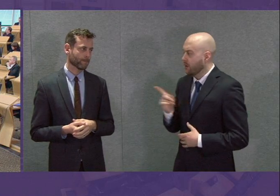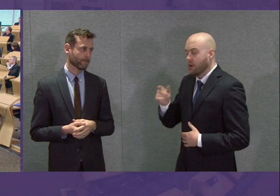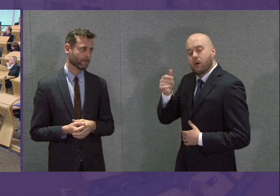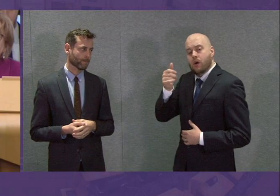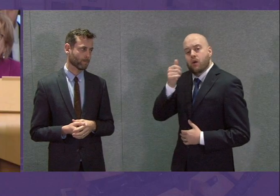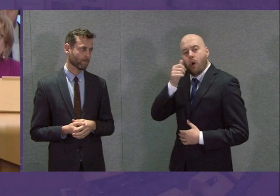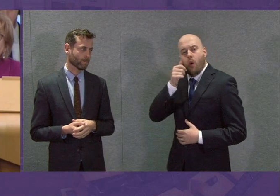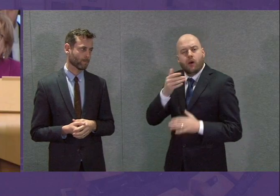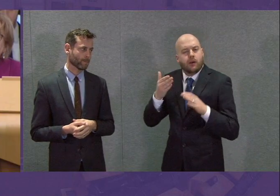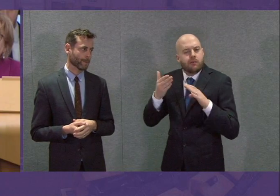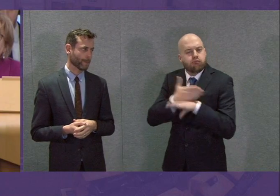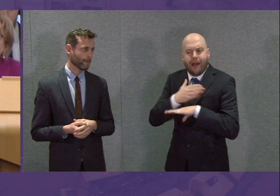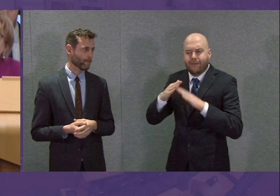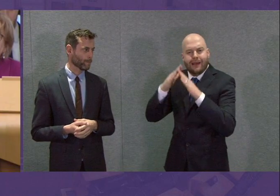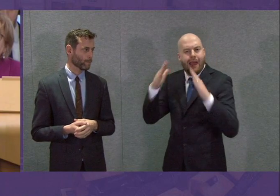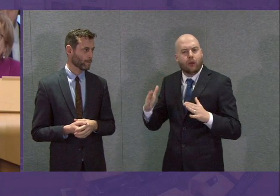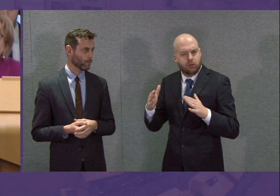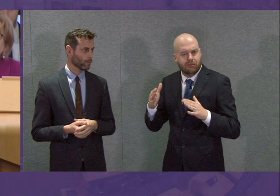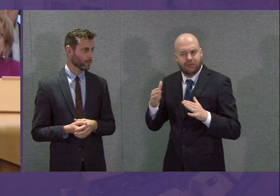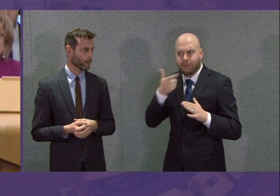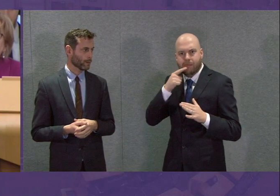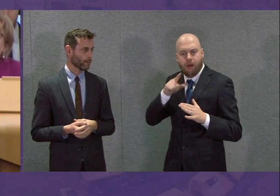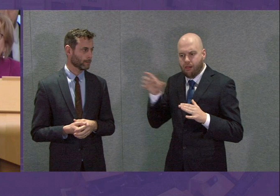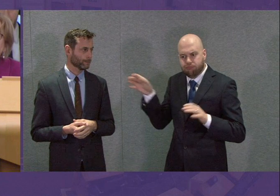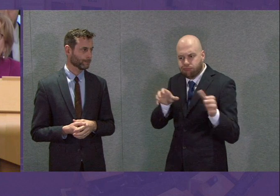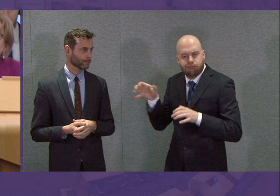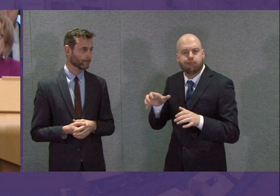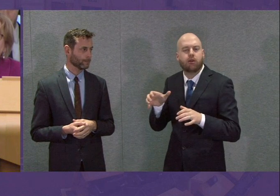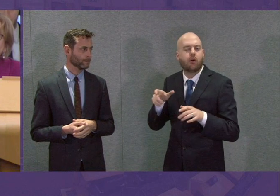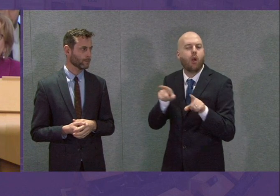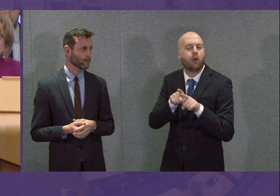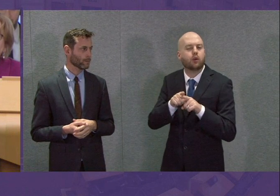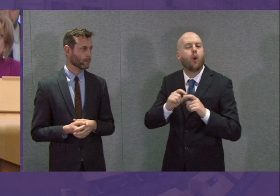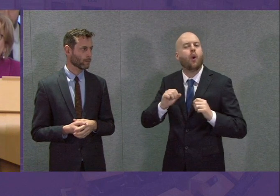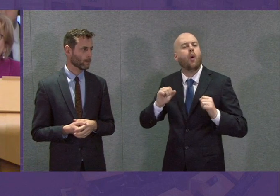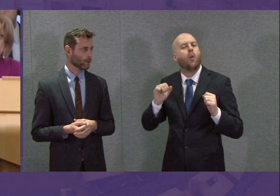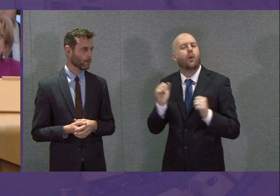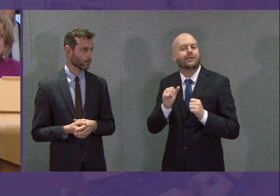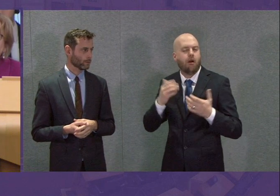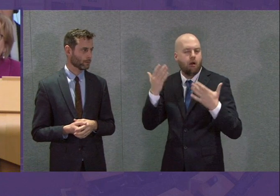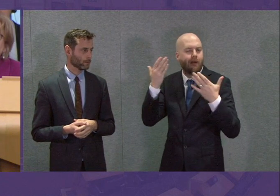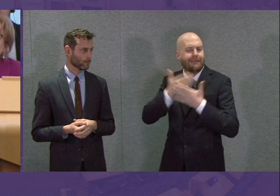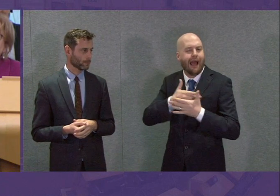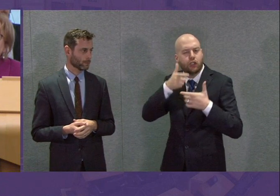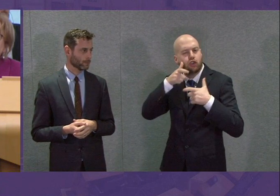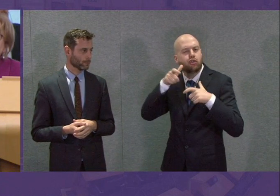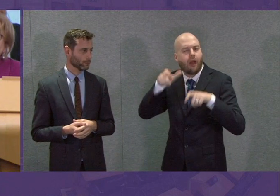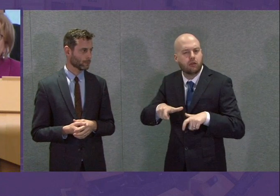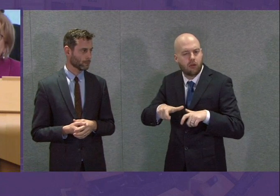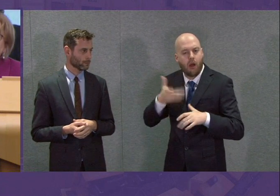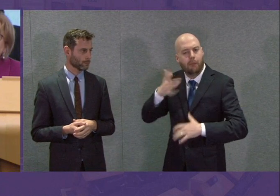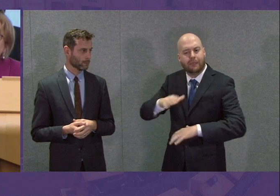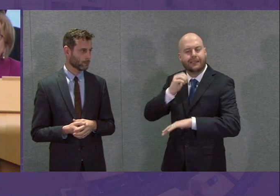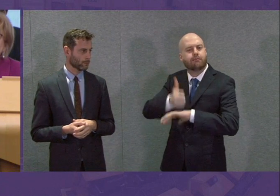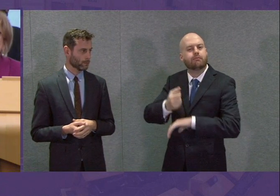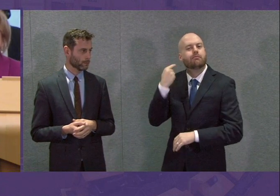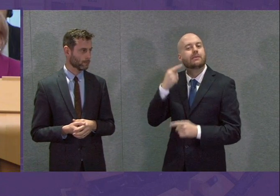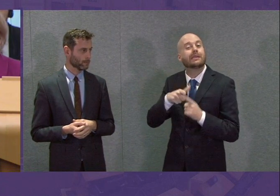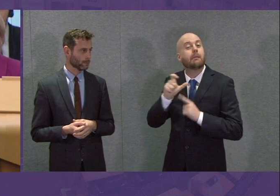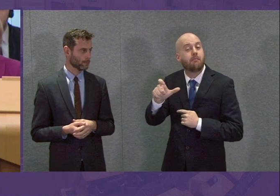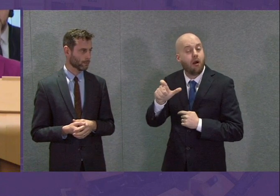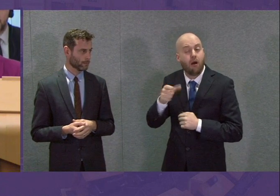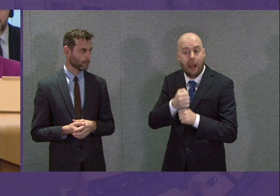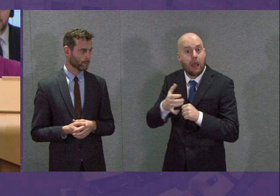based in my constituency and where there has been a winter night shelter since December, also in conjunction with Glasgow City Mission. They are having to